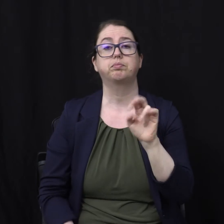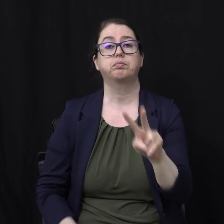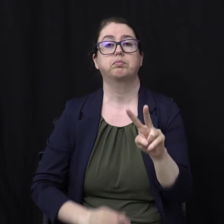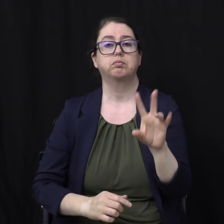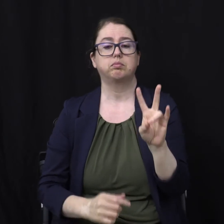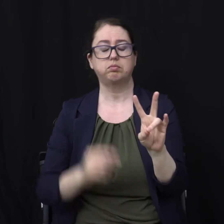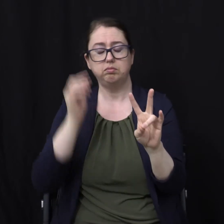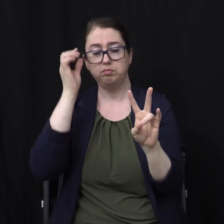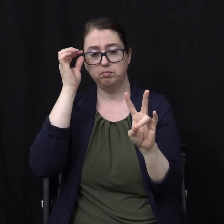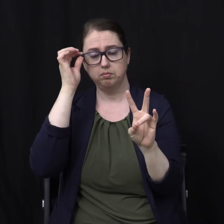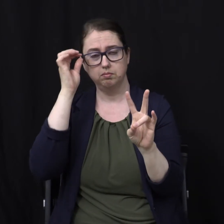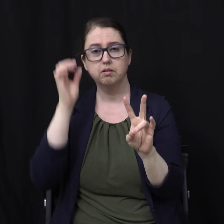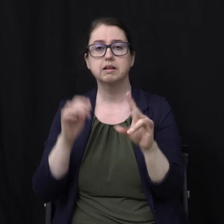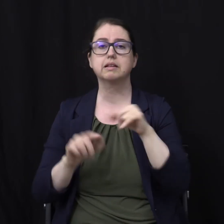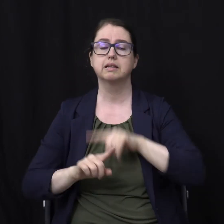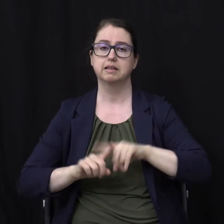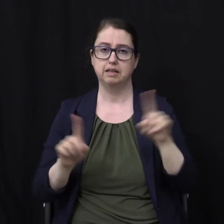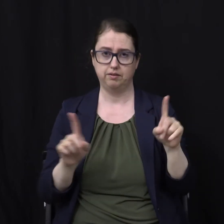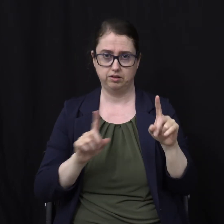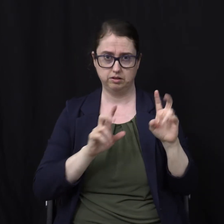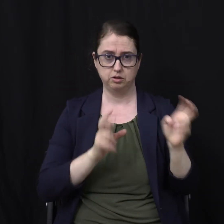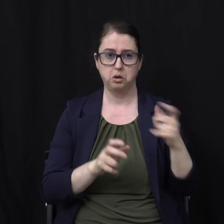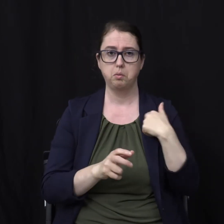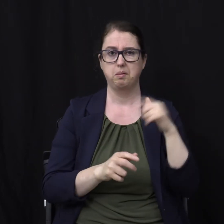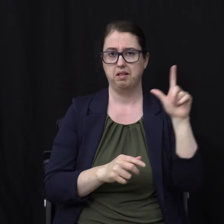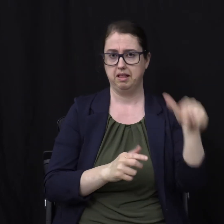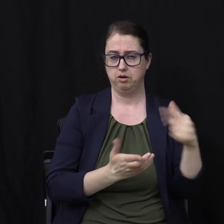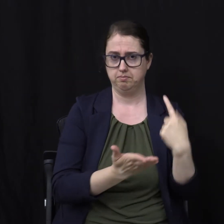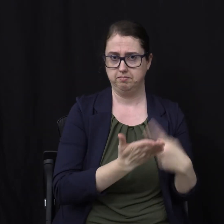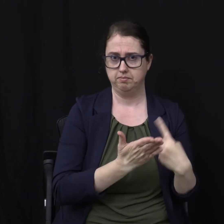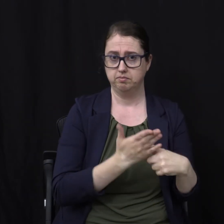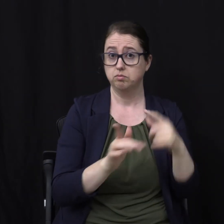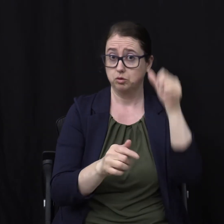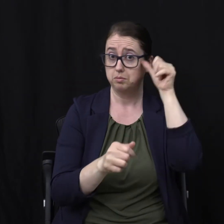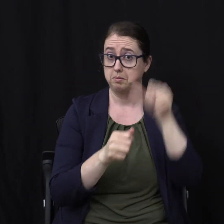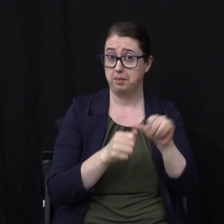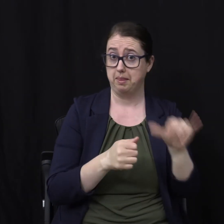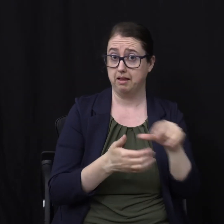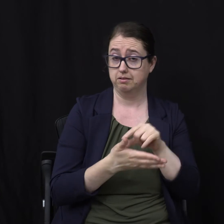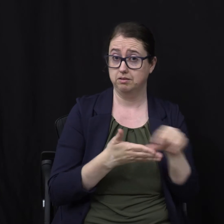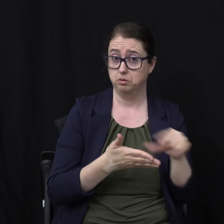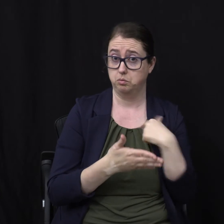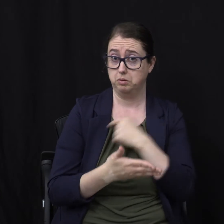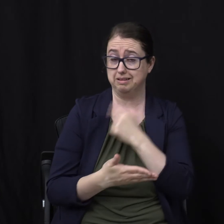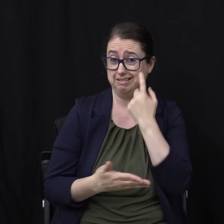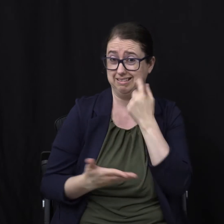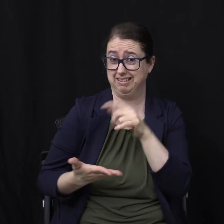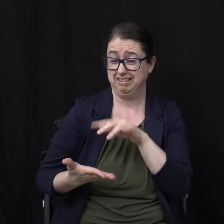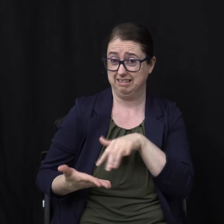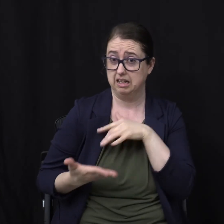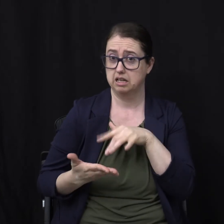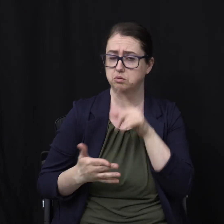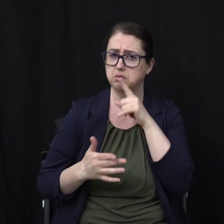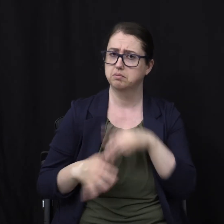talks about A different issue That we're going to study In a coming session So remember this text We just studied It's very key But